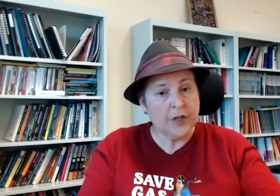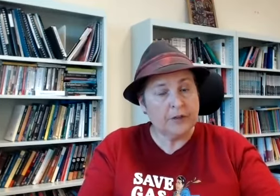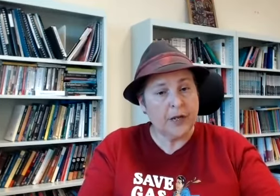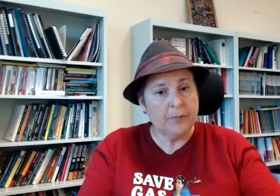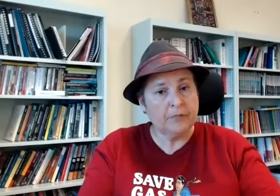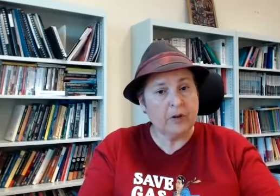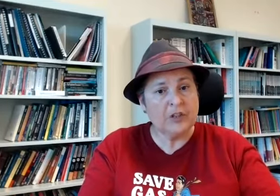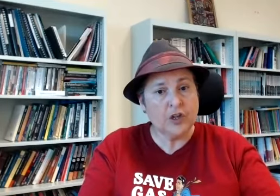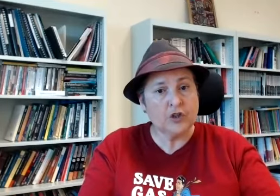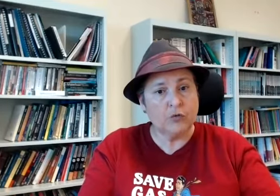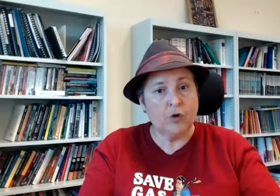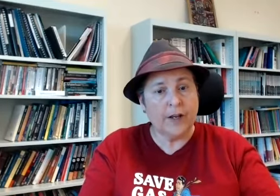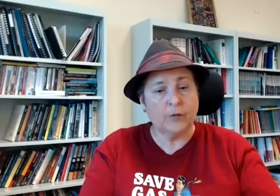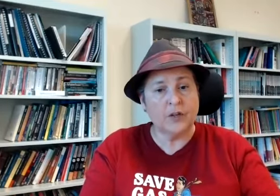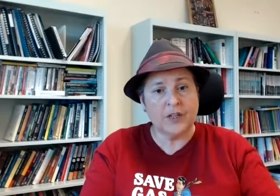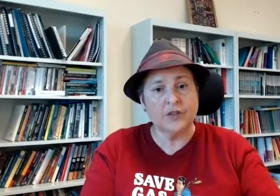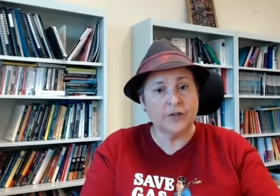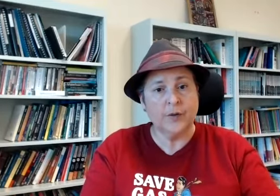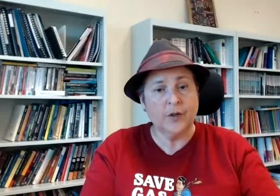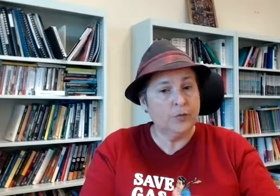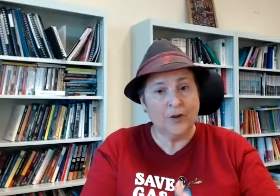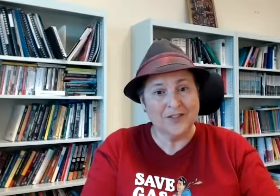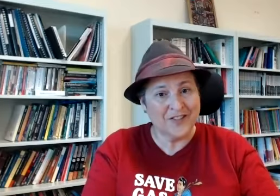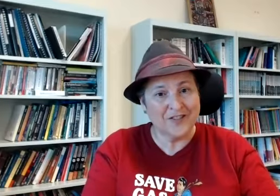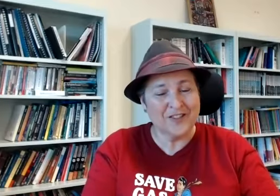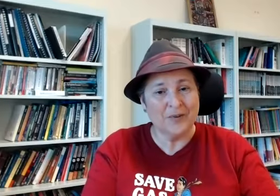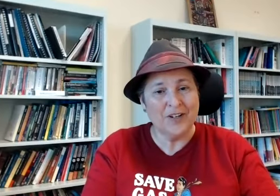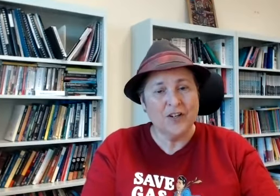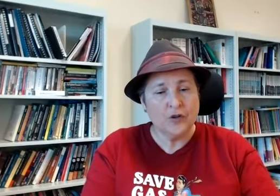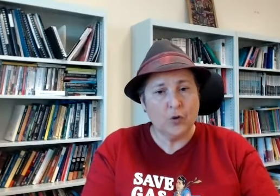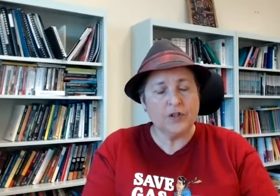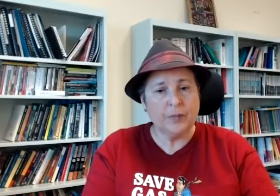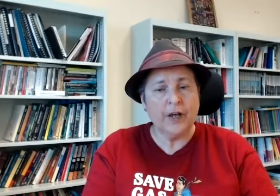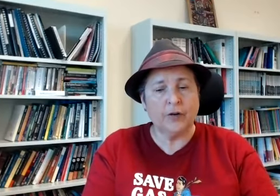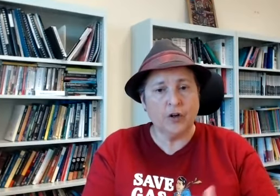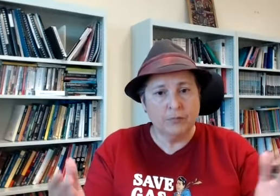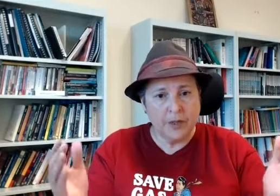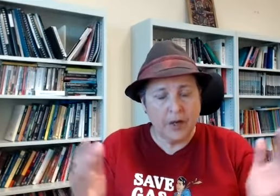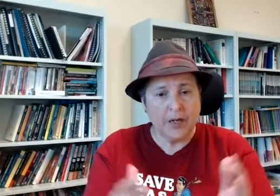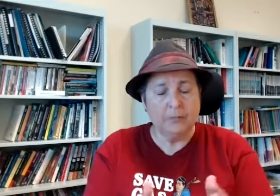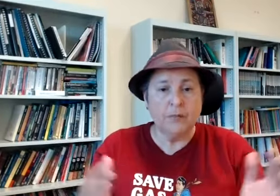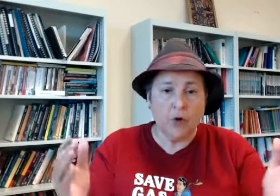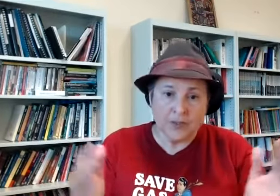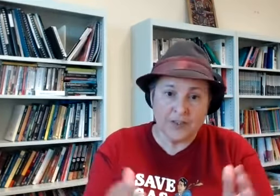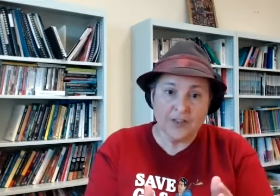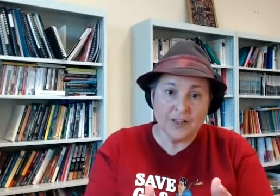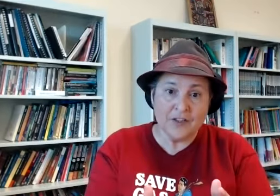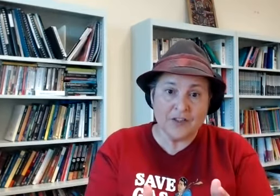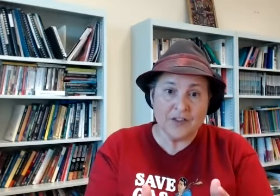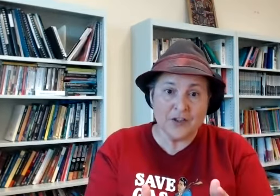that um i mean social role valorization theory normalization theory talks about kind of minimize minimizing the deviancies you